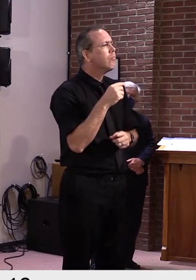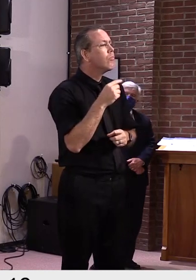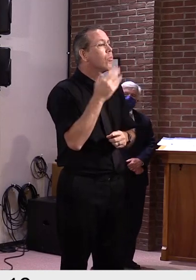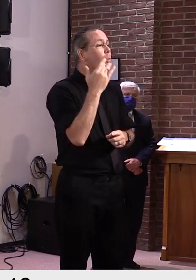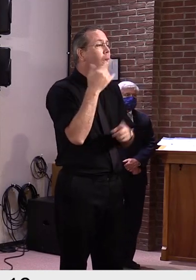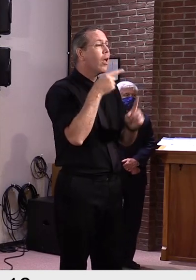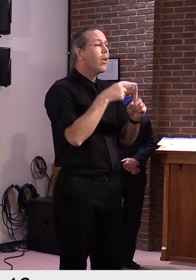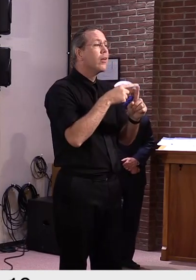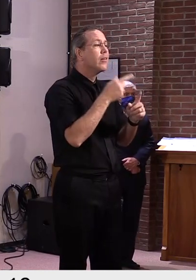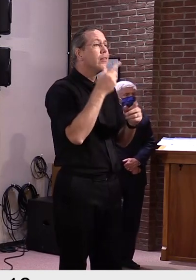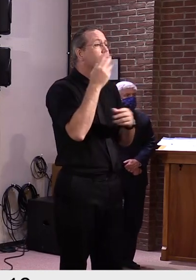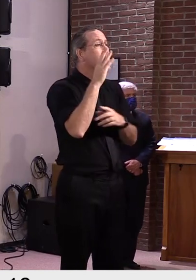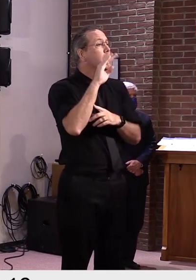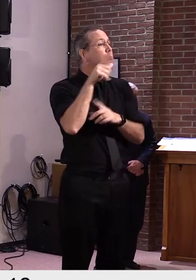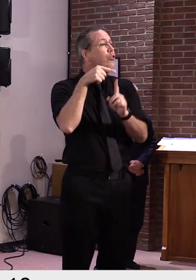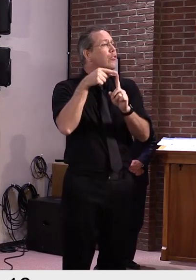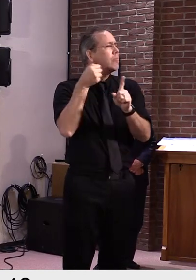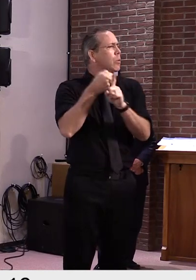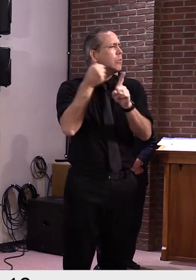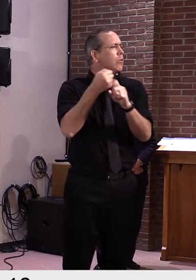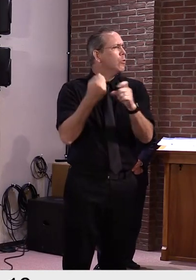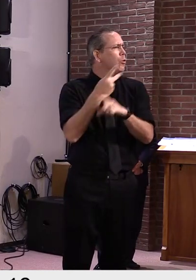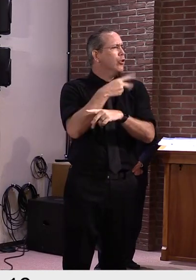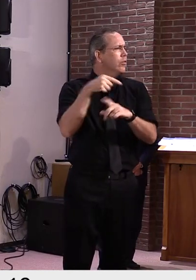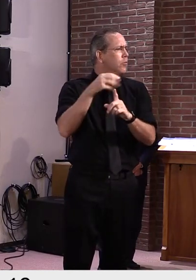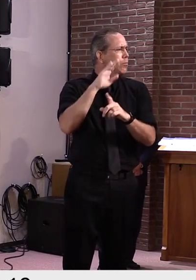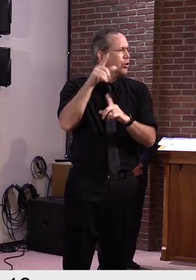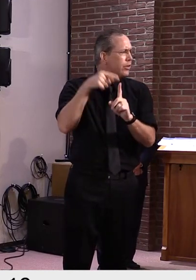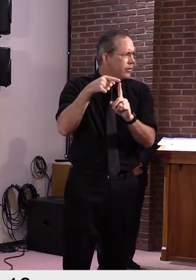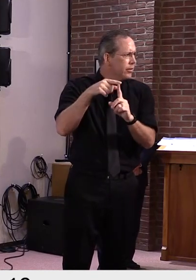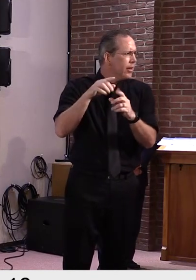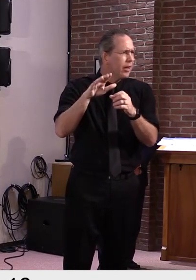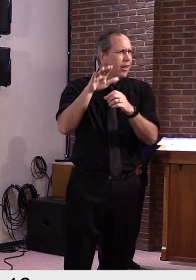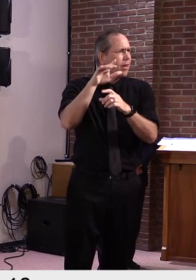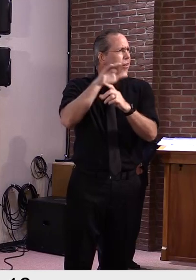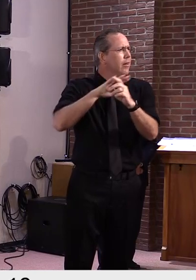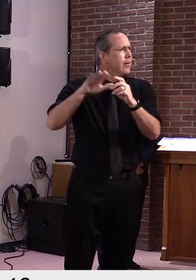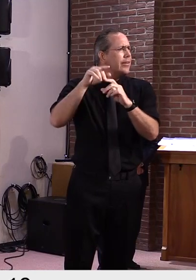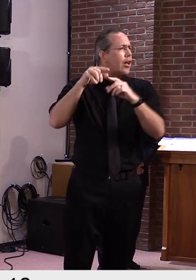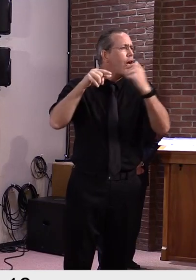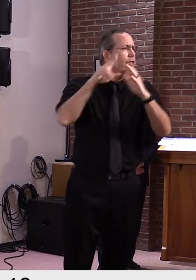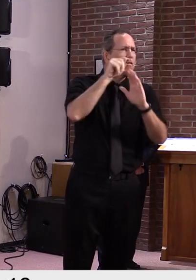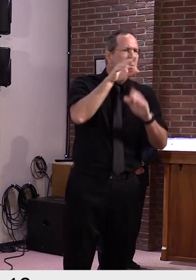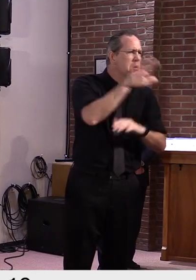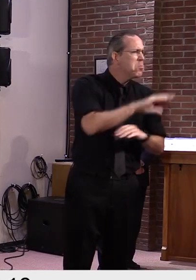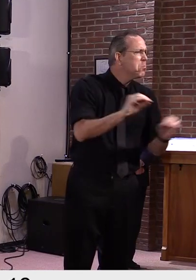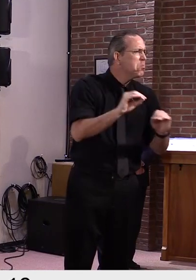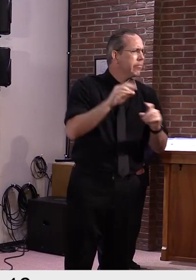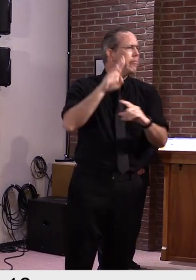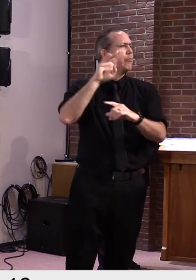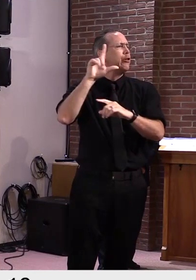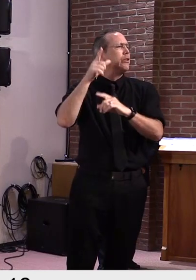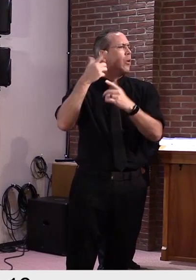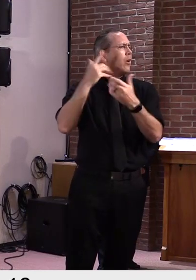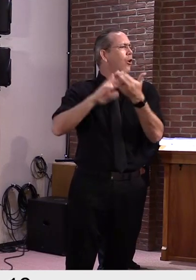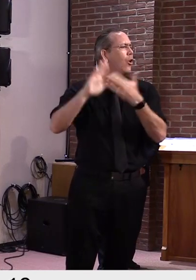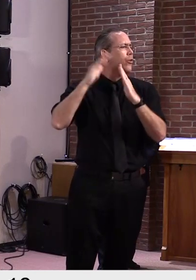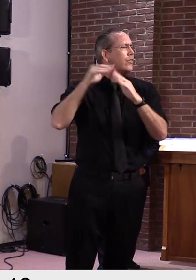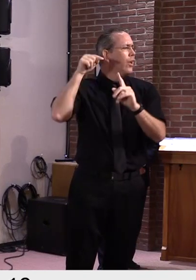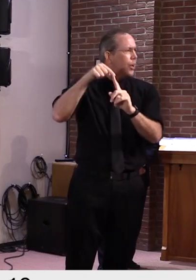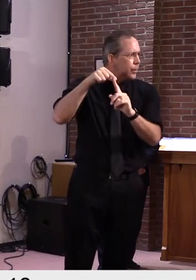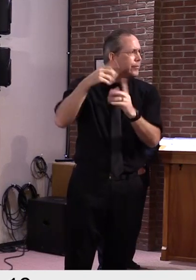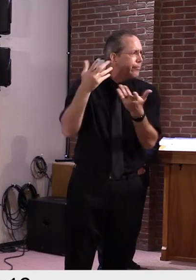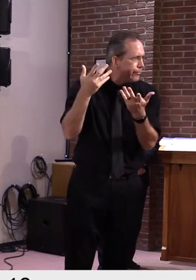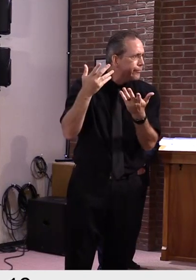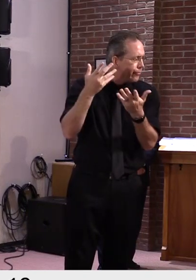getting together. And with the students coming in to UVM, Champlain, St. Mike's, and